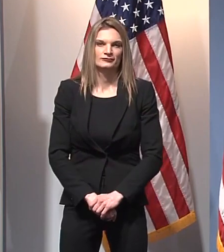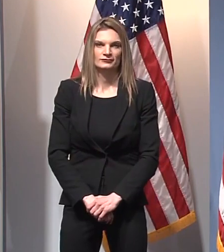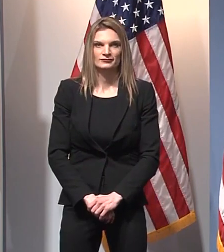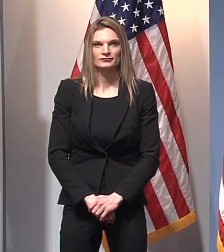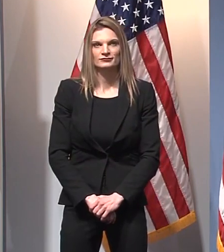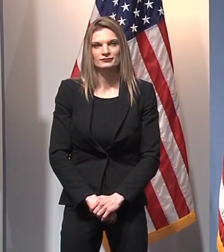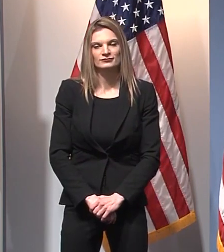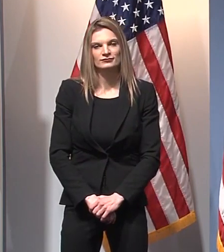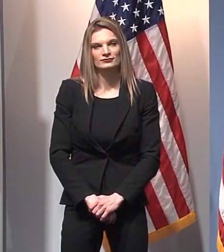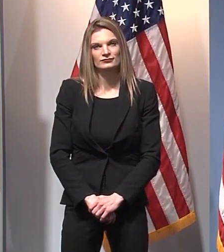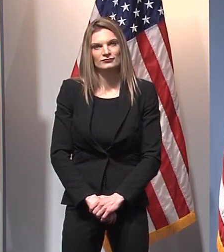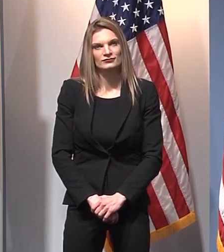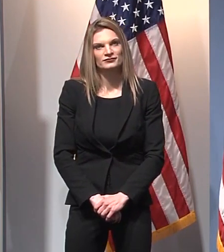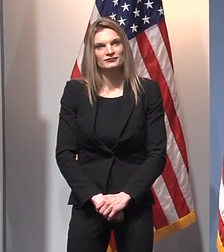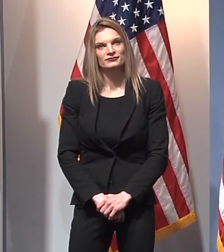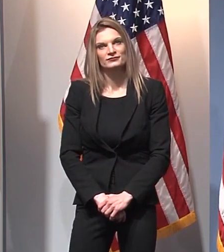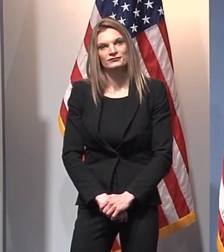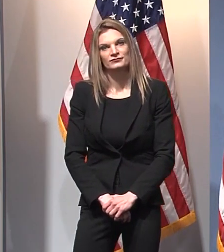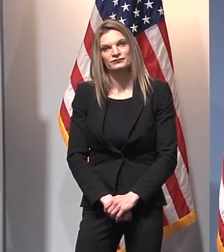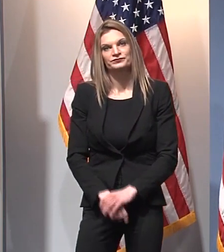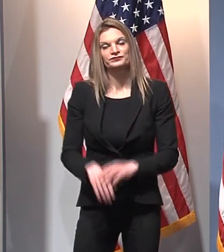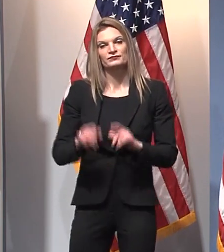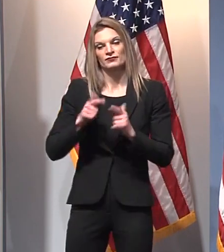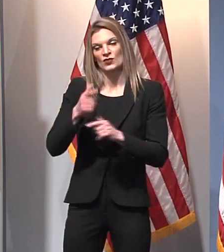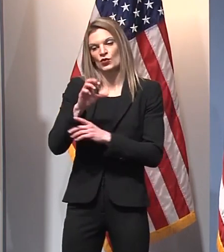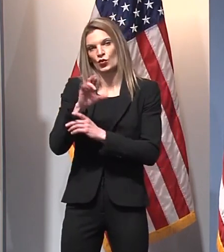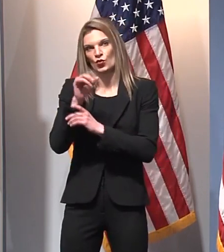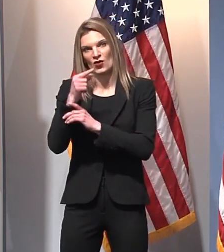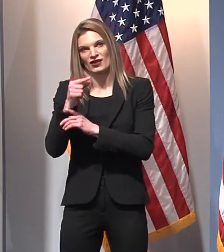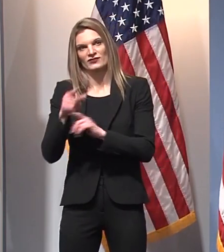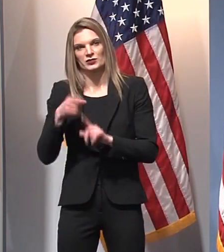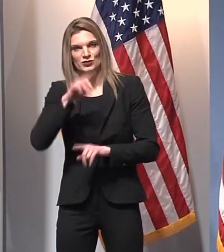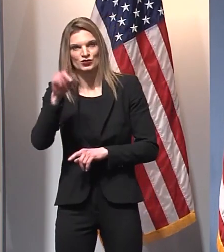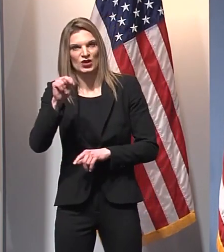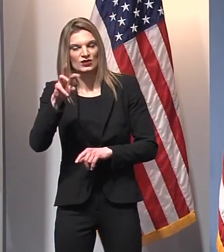We'll take a couple more questions. I'll hand it over to Craig Mogher, Detroit News.